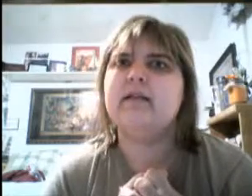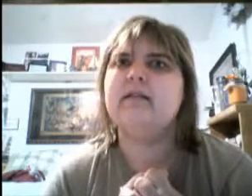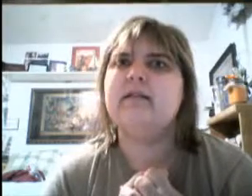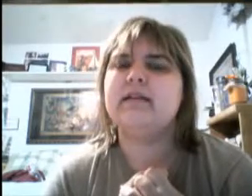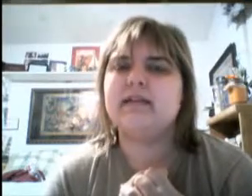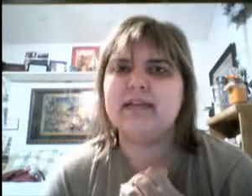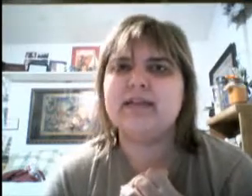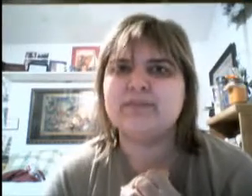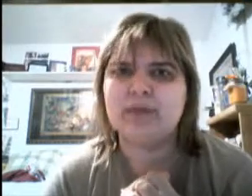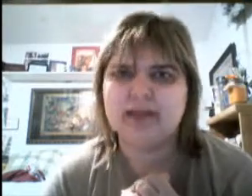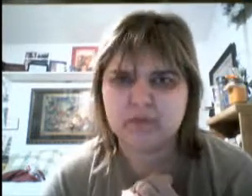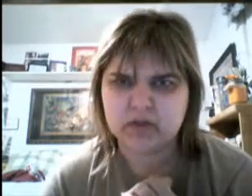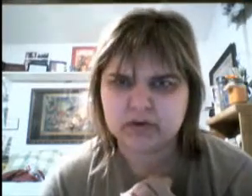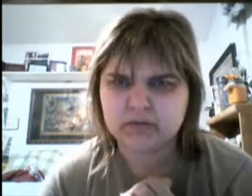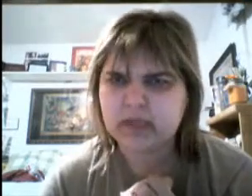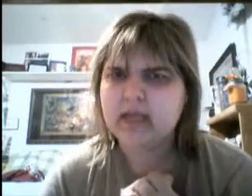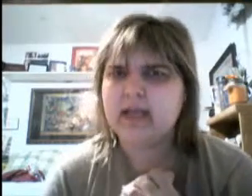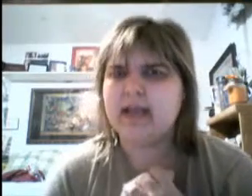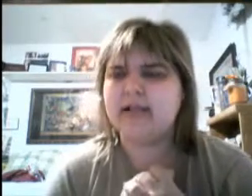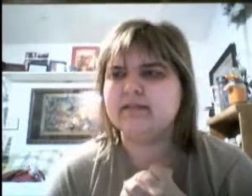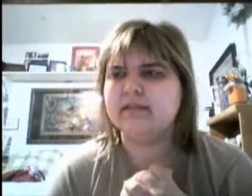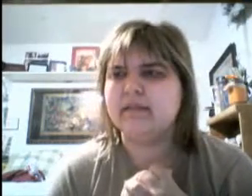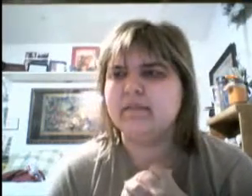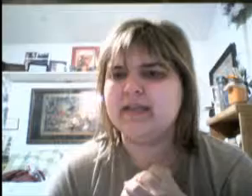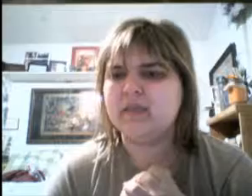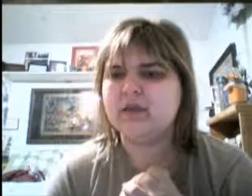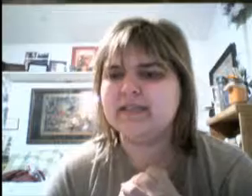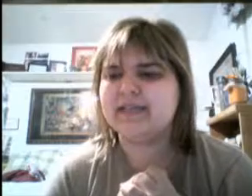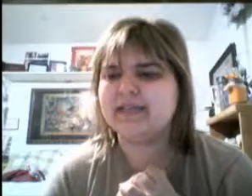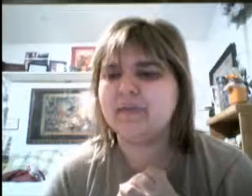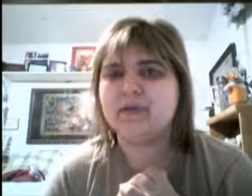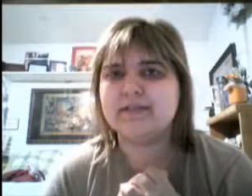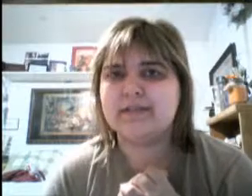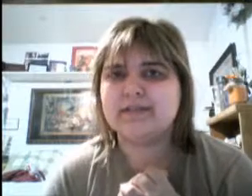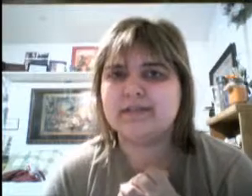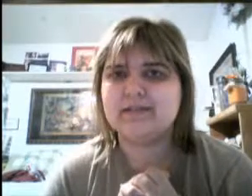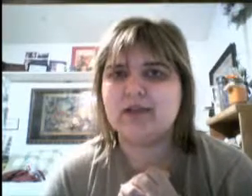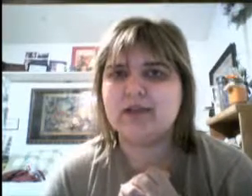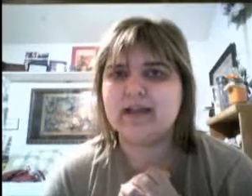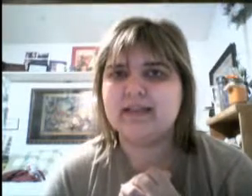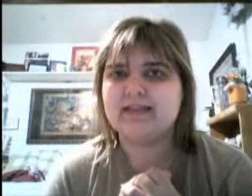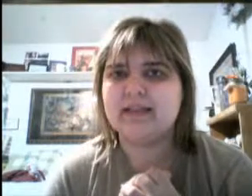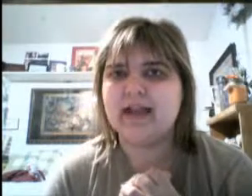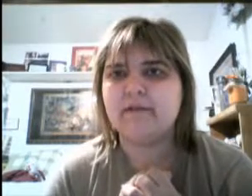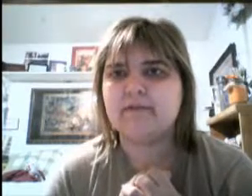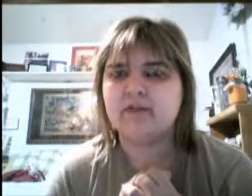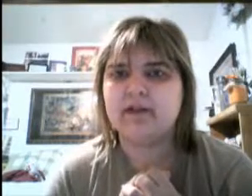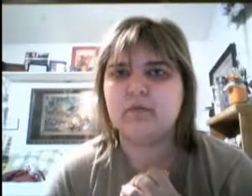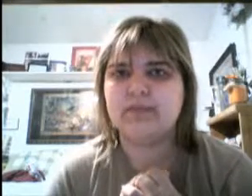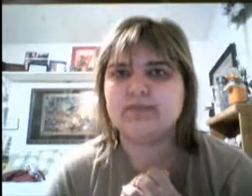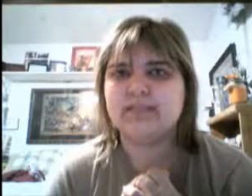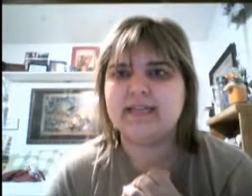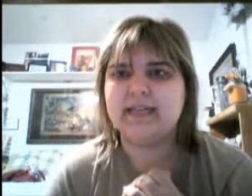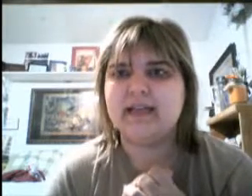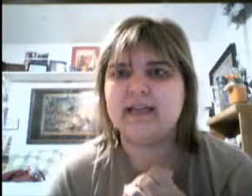he is playing Baloo. Um, um, but he was singing the Bear Necessity song, and they did half the trailer with him singing it,